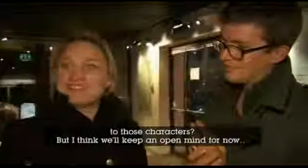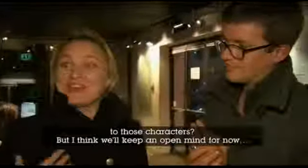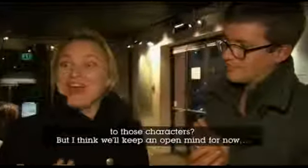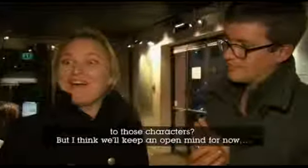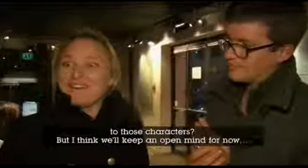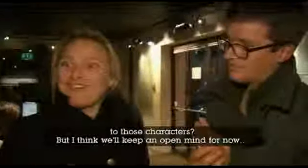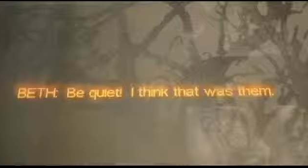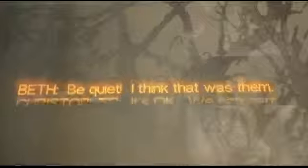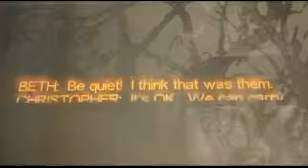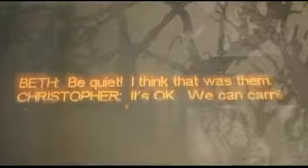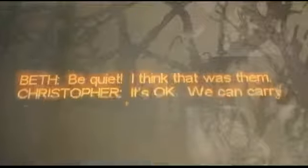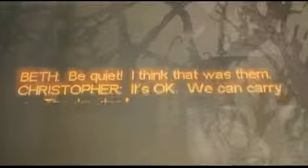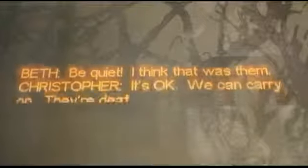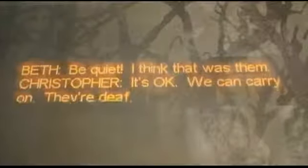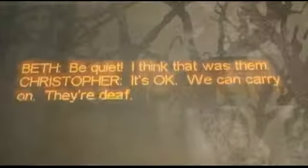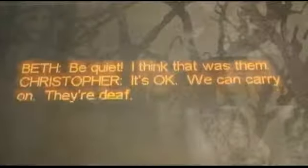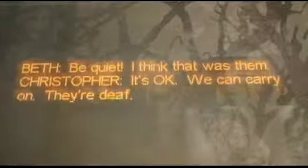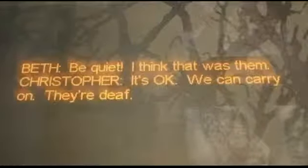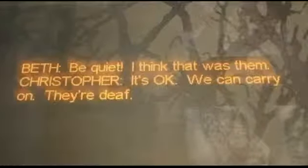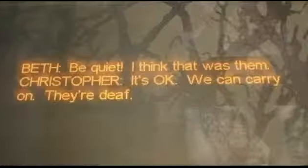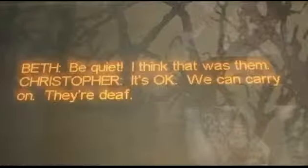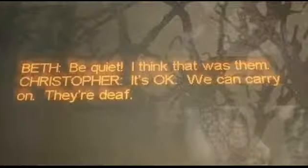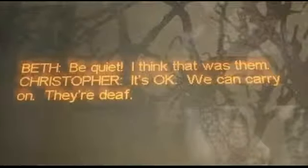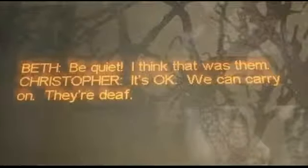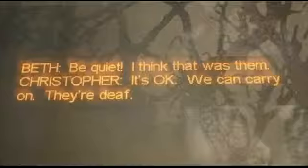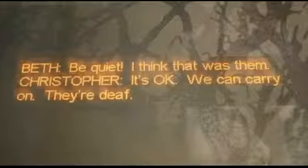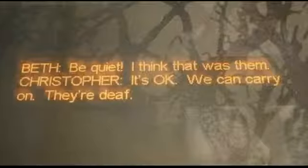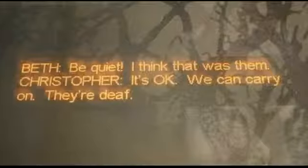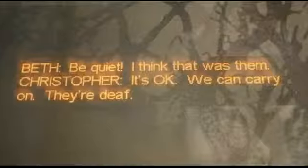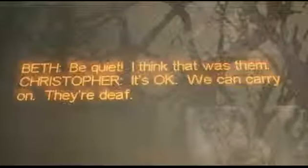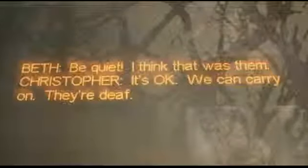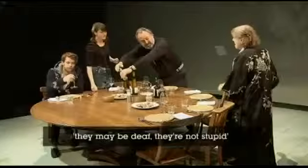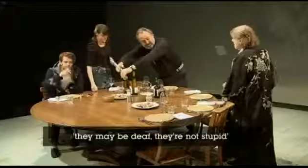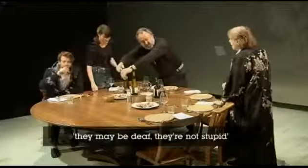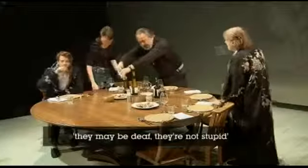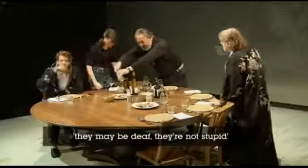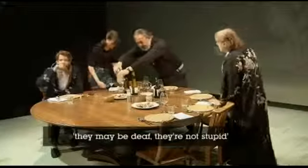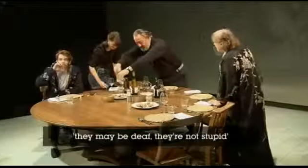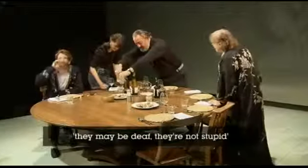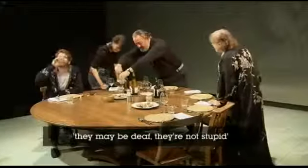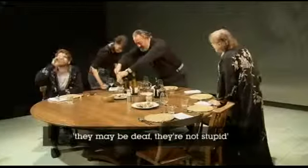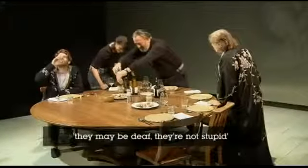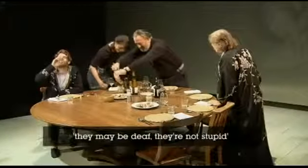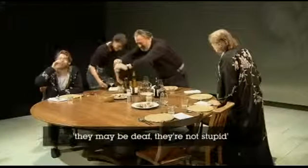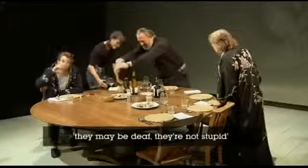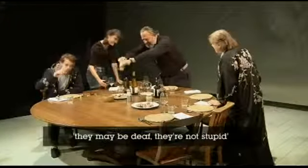for now. Be quiet. I think that's them. It's okay. We can carry on. They're deaf. They may be deaf. They're not stupid.